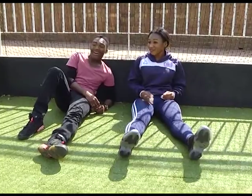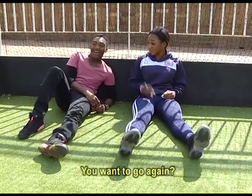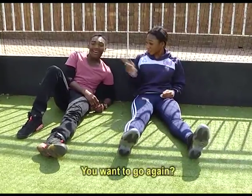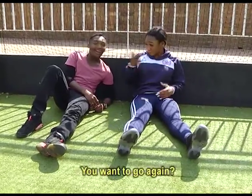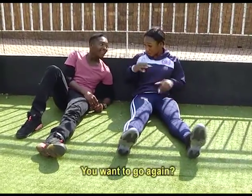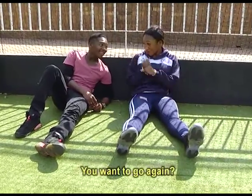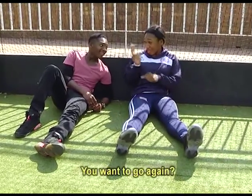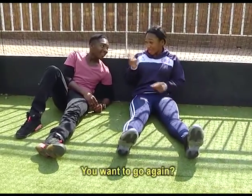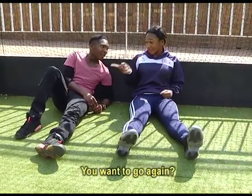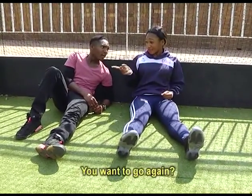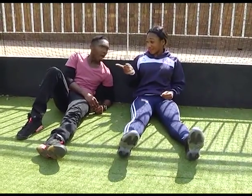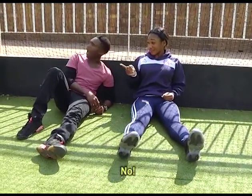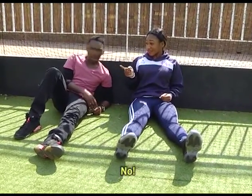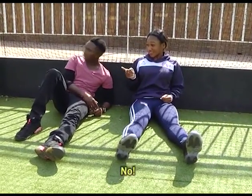You wanna go again? No!